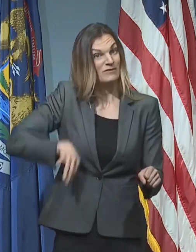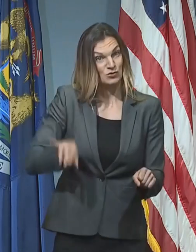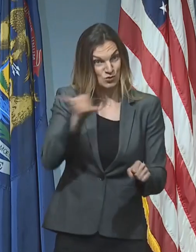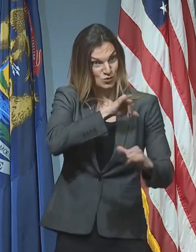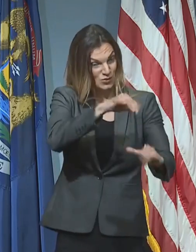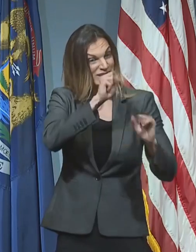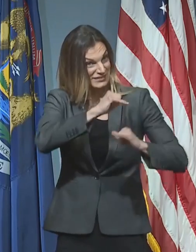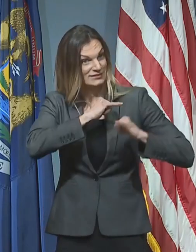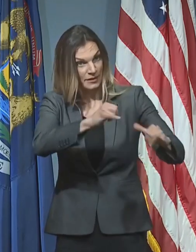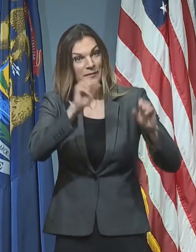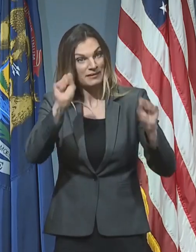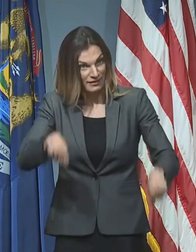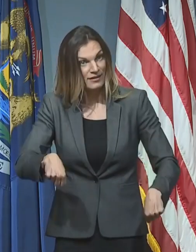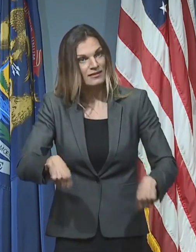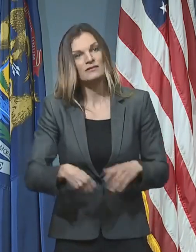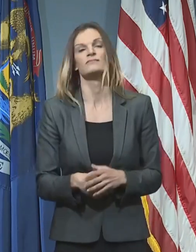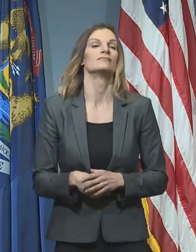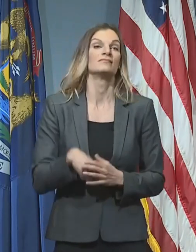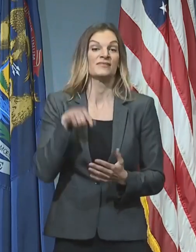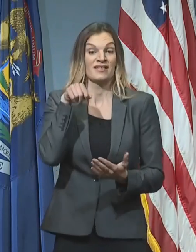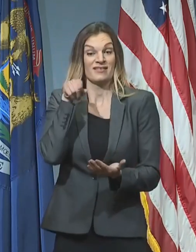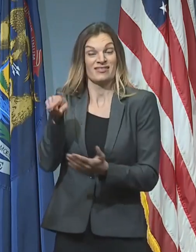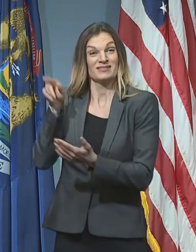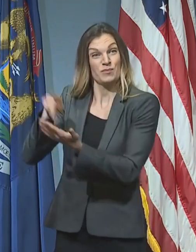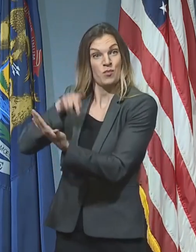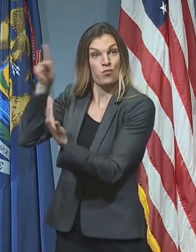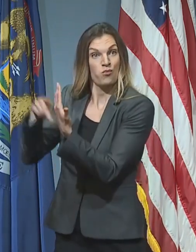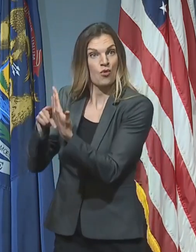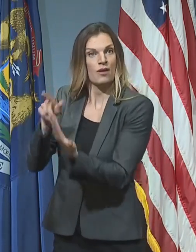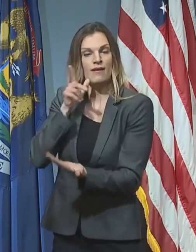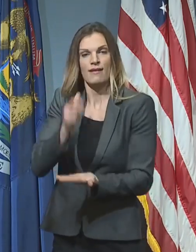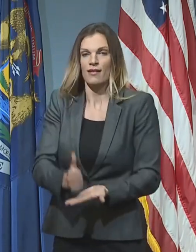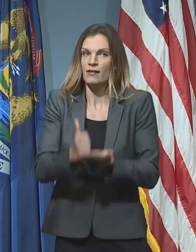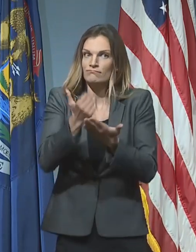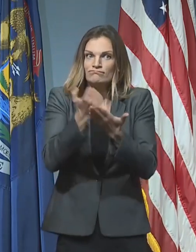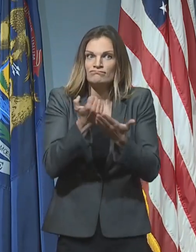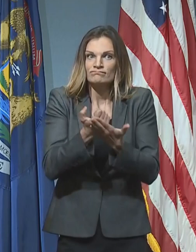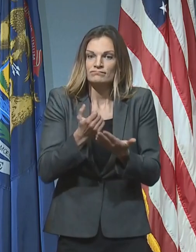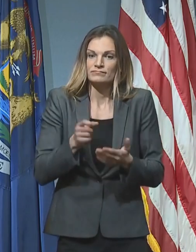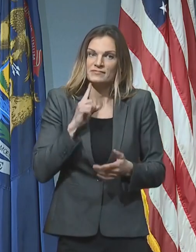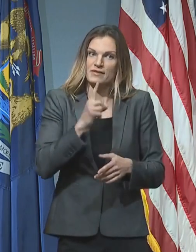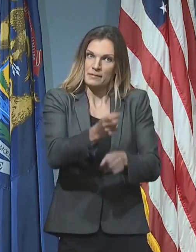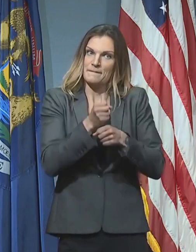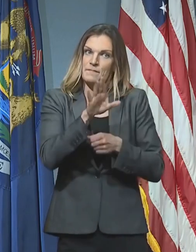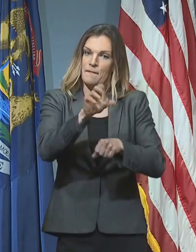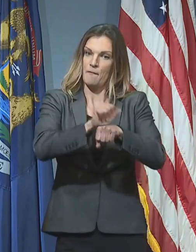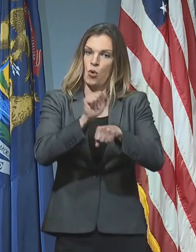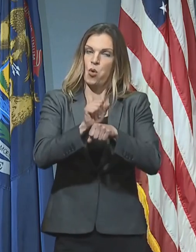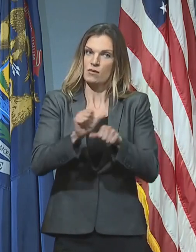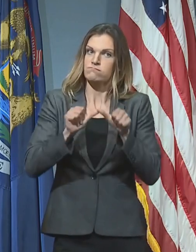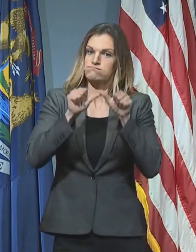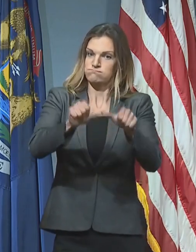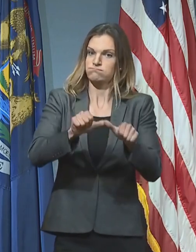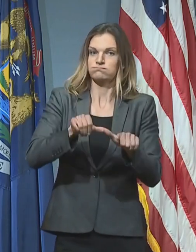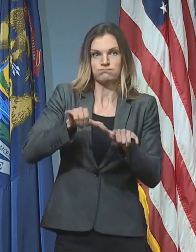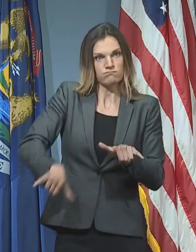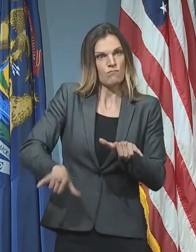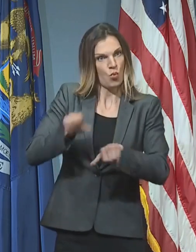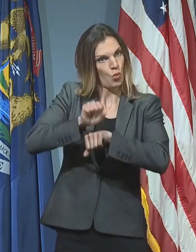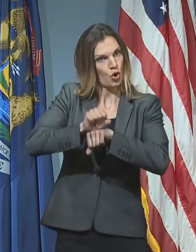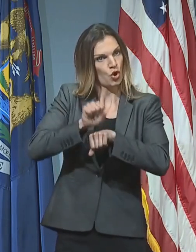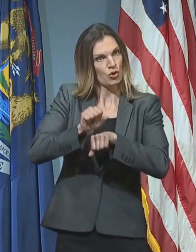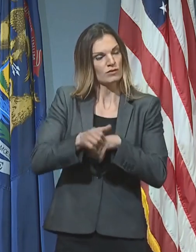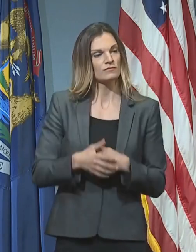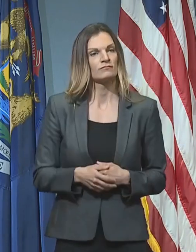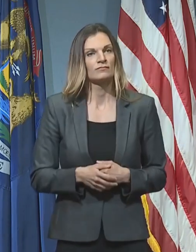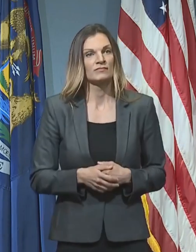The WorkShare program is an excellent and economical way to retain your employees. The program has allowed us as business owners the flexibility